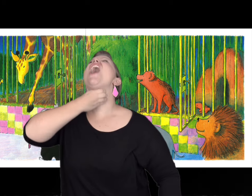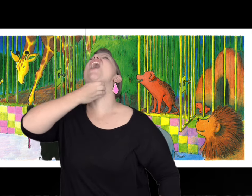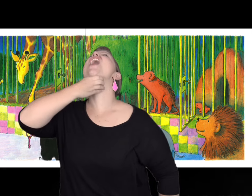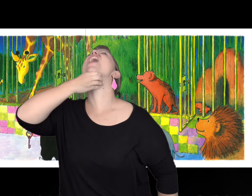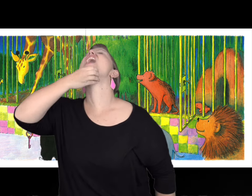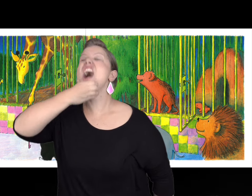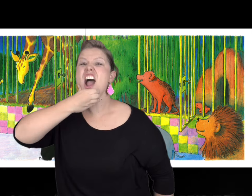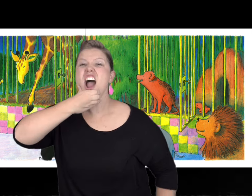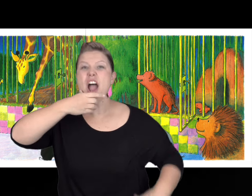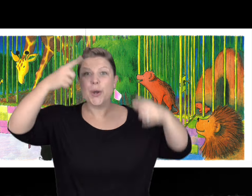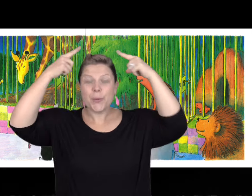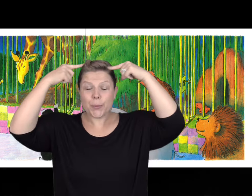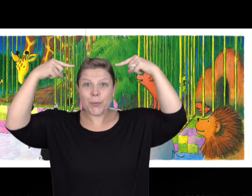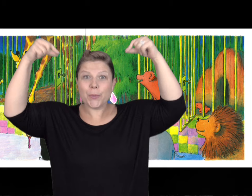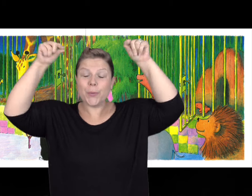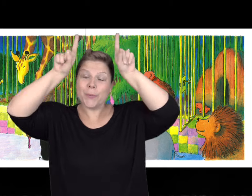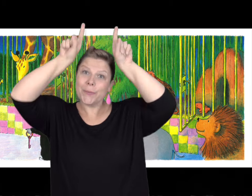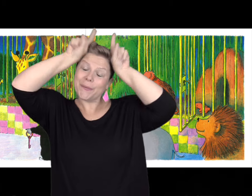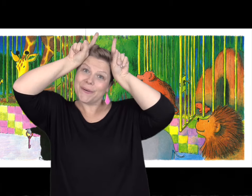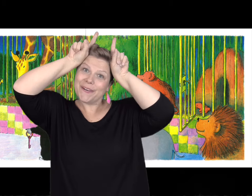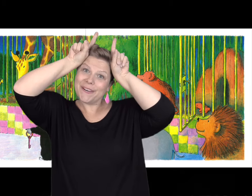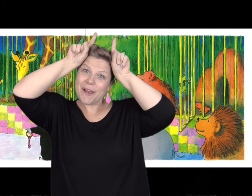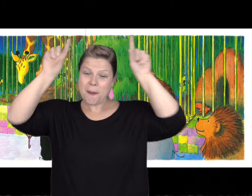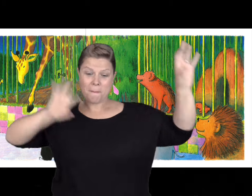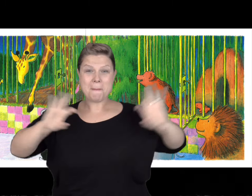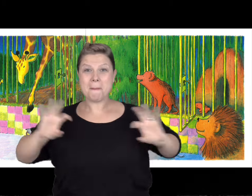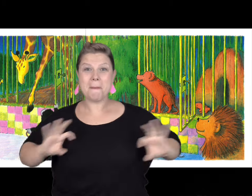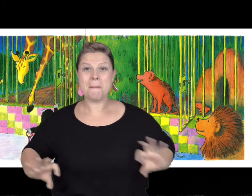A really tall, long-necked giraffe.